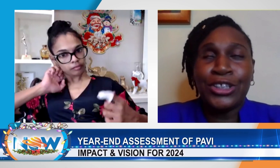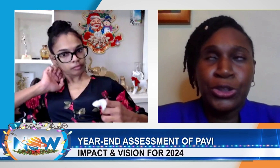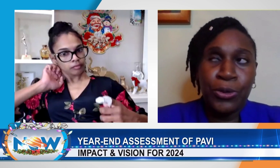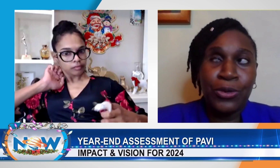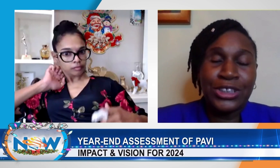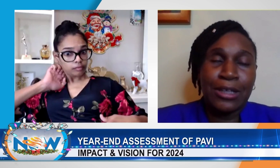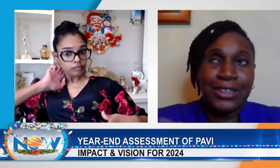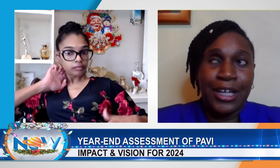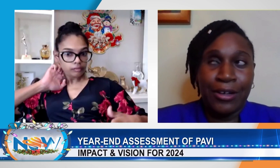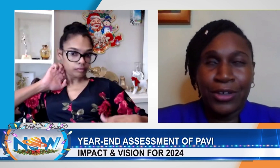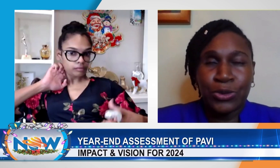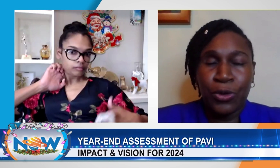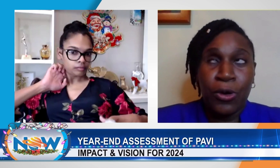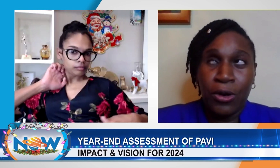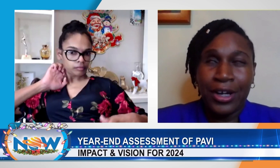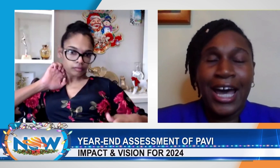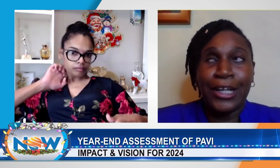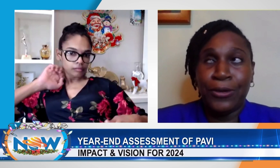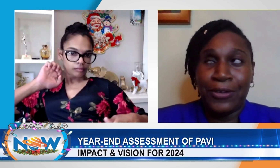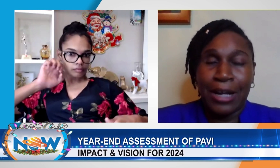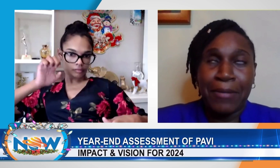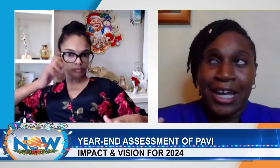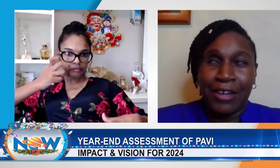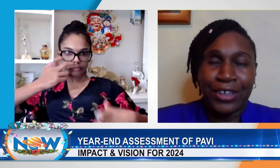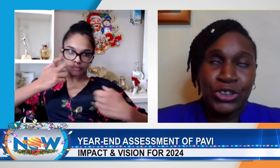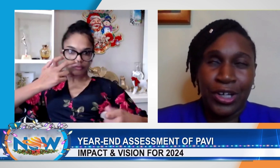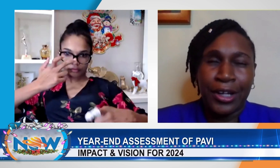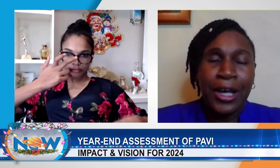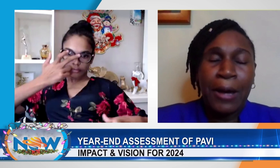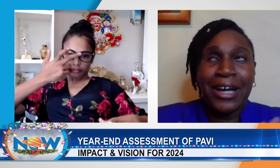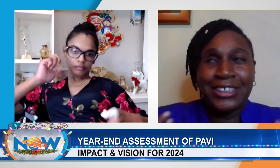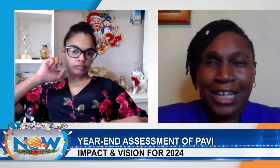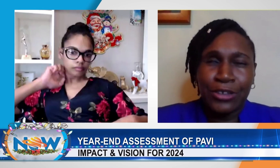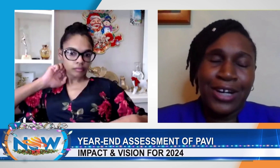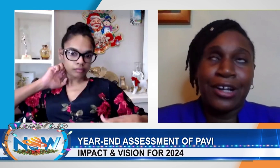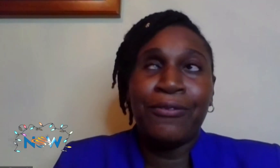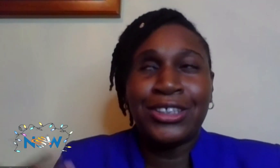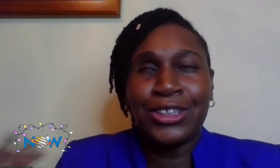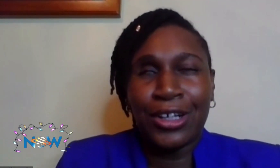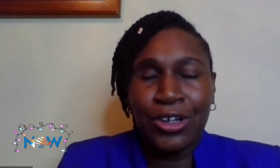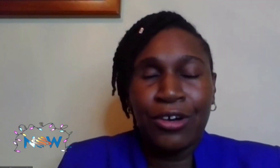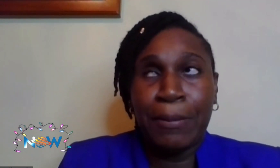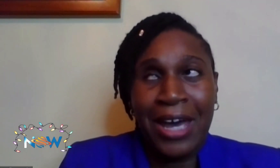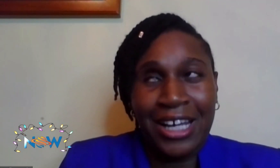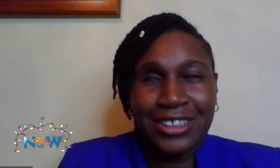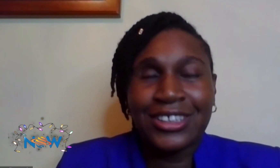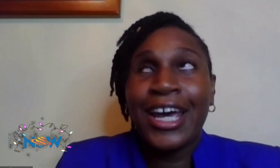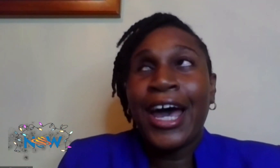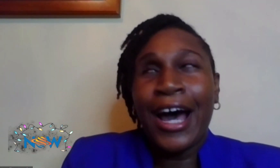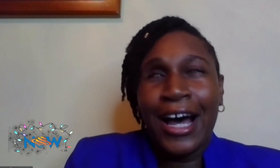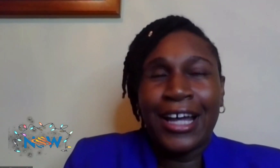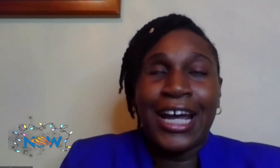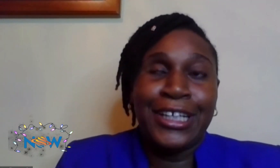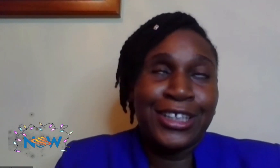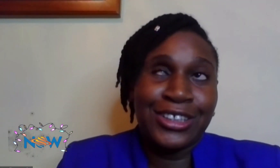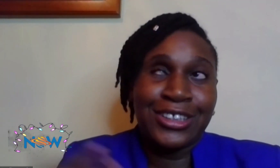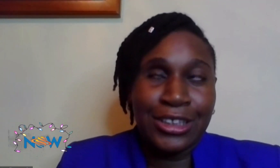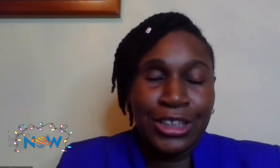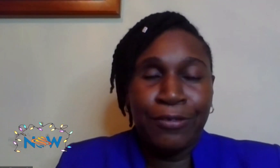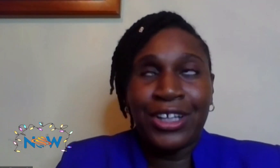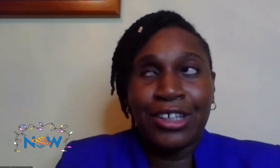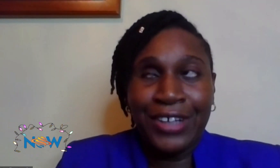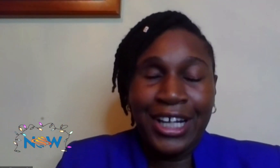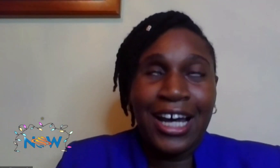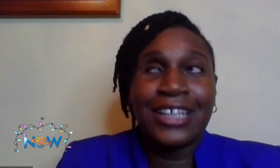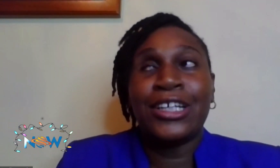understand. I just knew something was wrong. I knew that my vision, my sight rather, was not of the best. And I needed